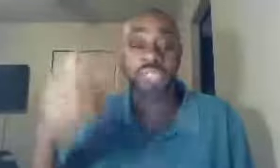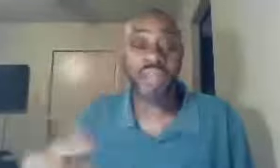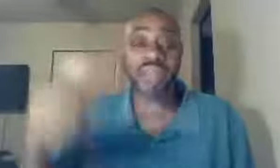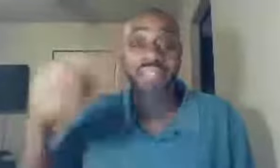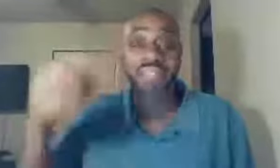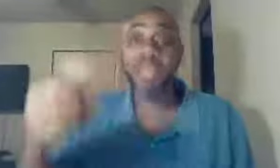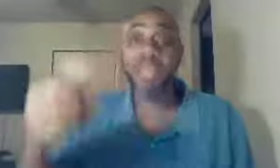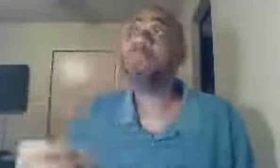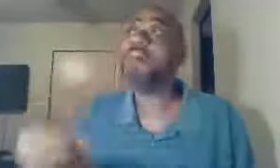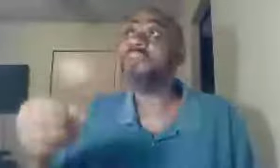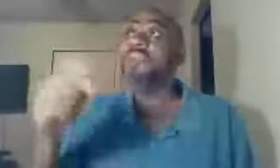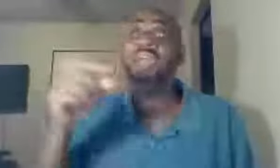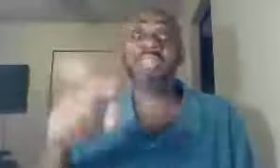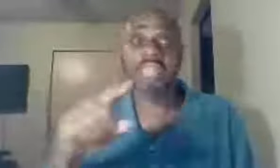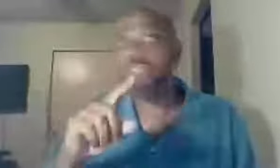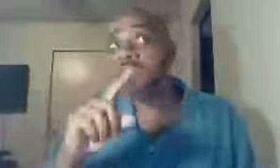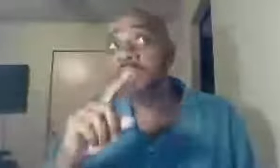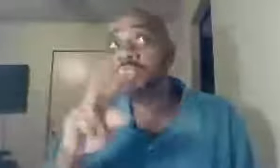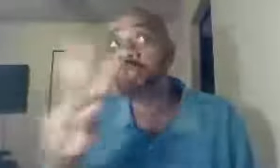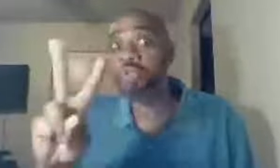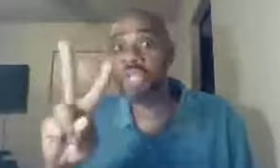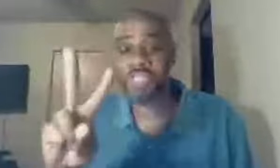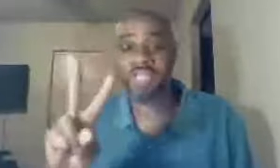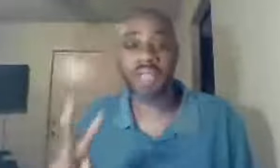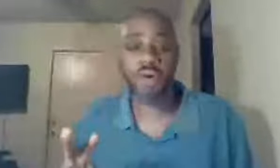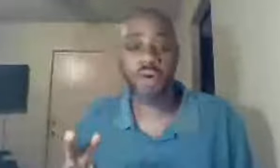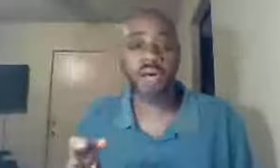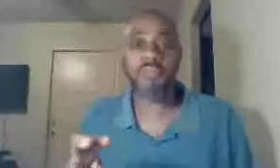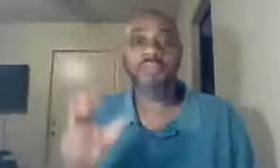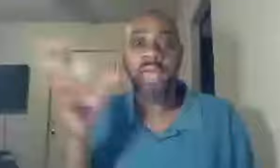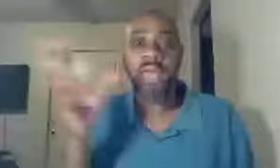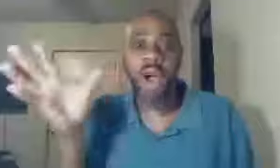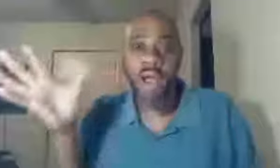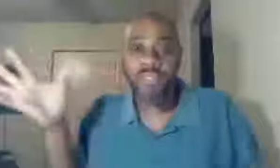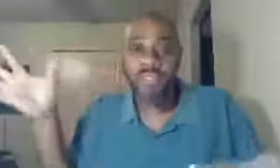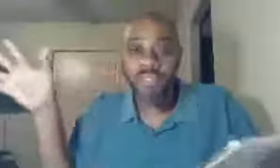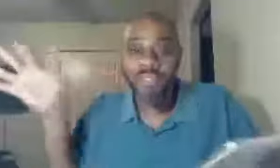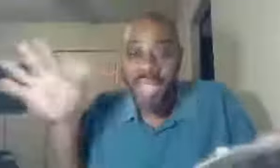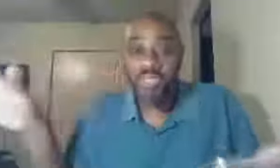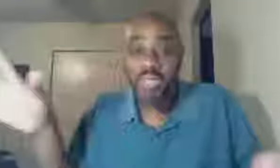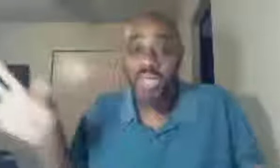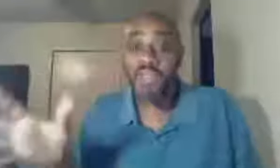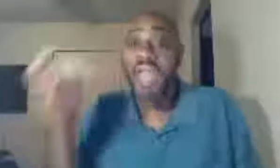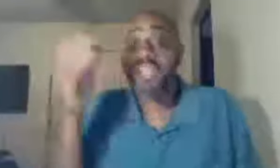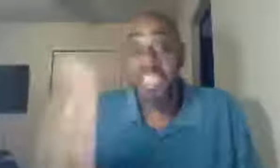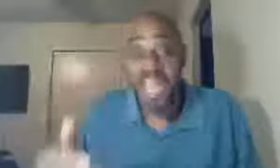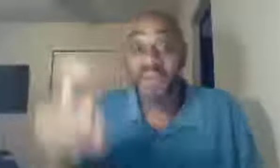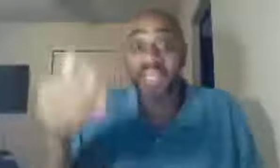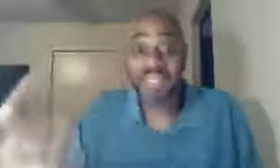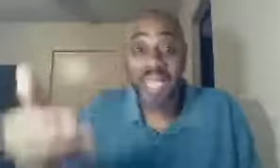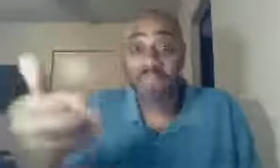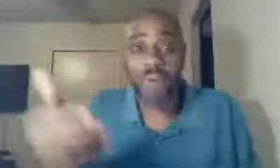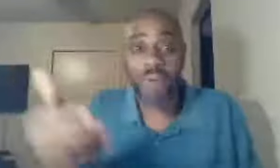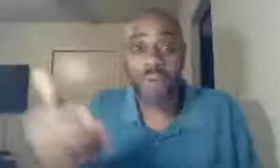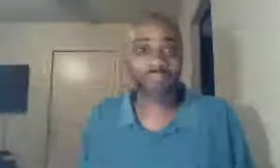sharing the same, matter of fact, there is at least, two churches I know of, that are next to each other, and sharing the same parking lot,